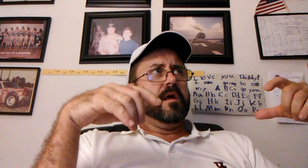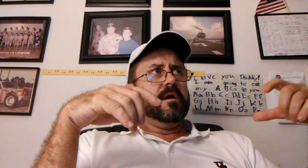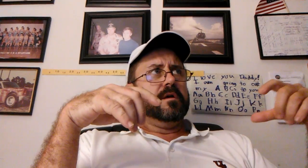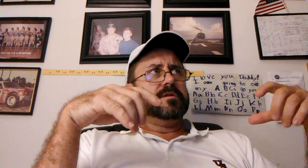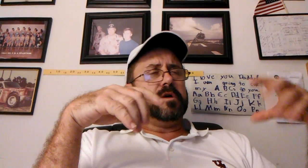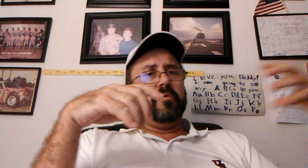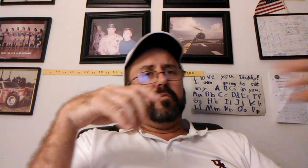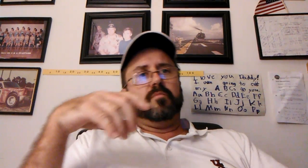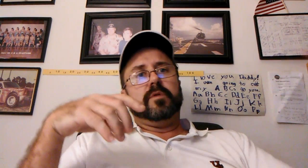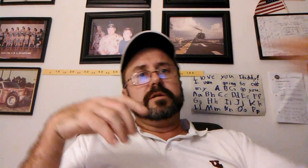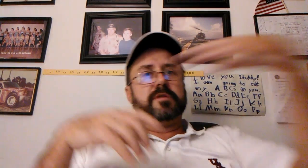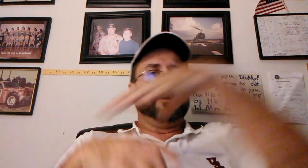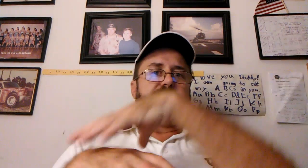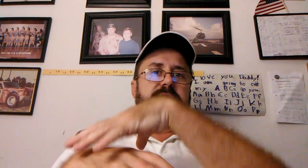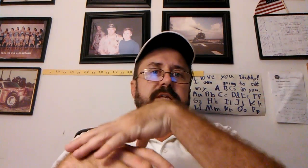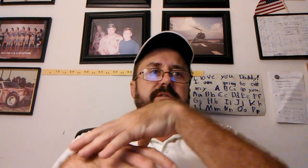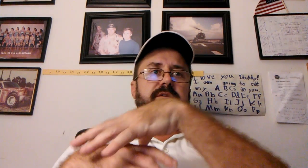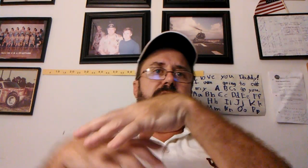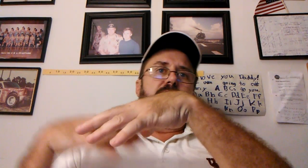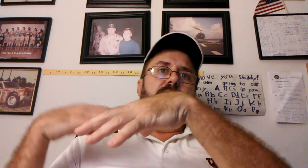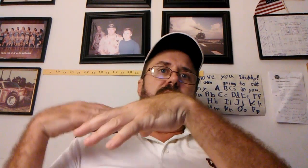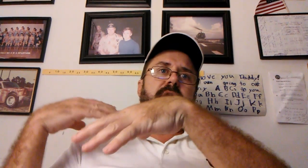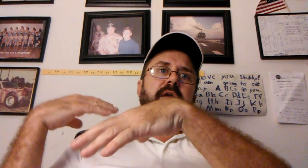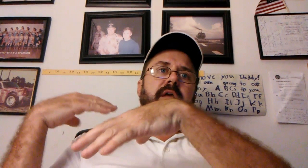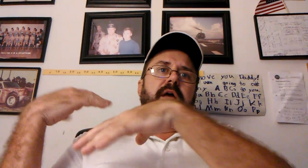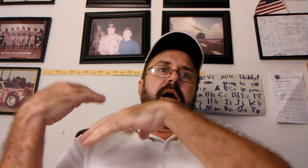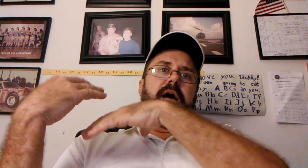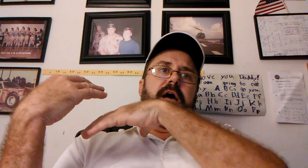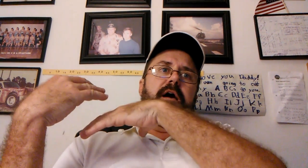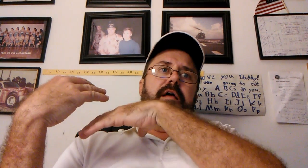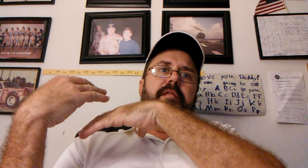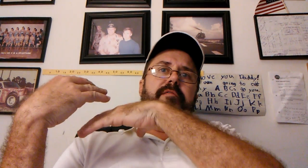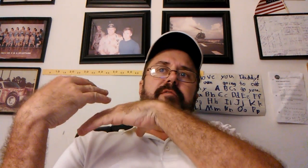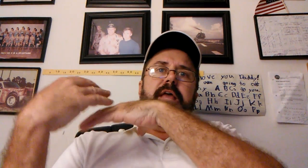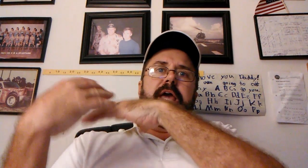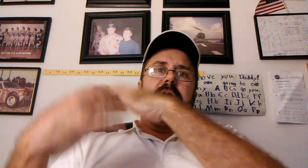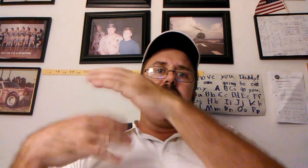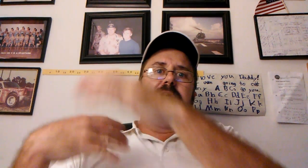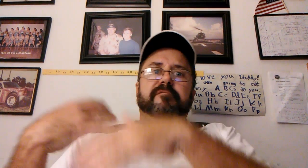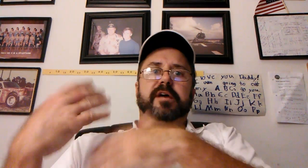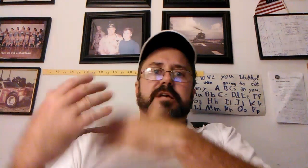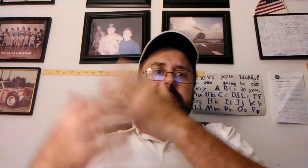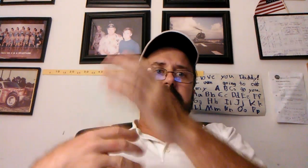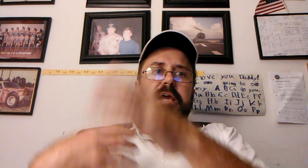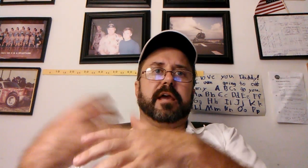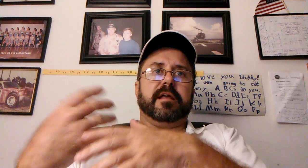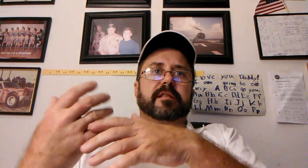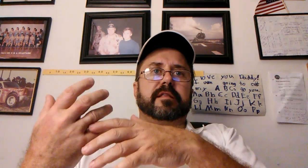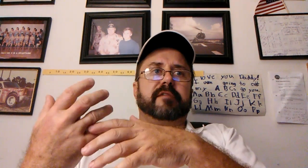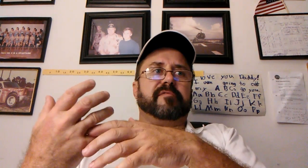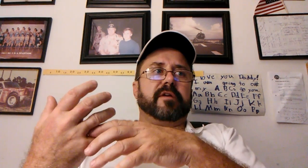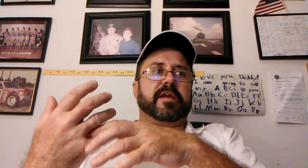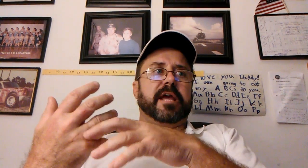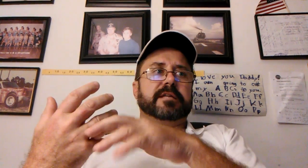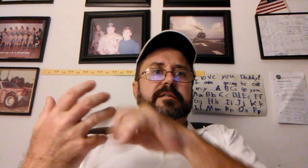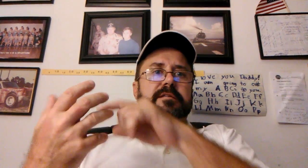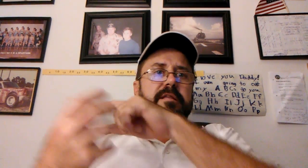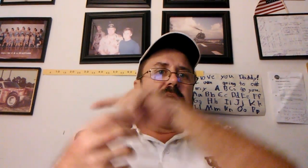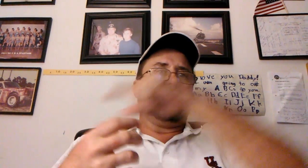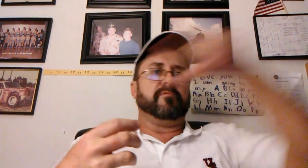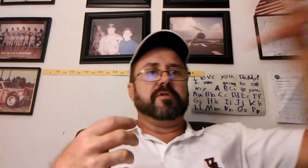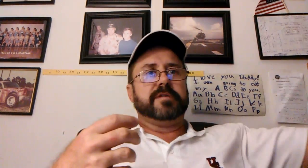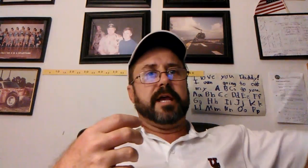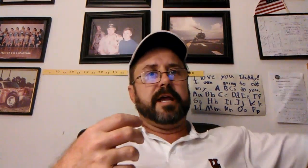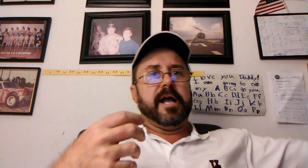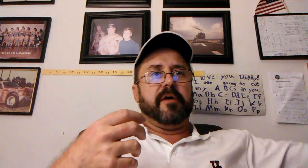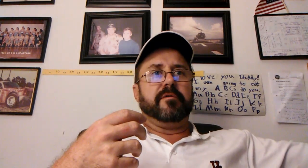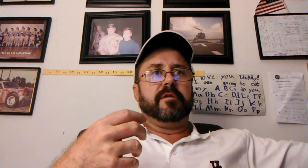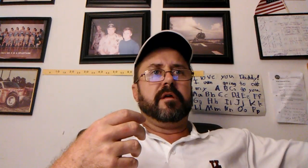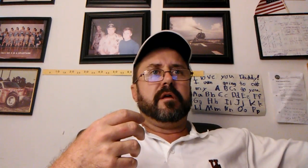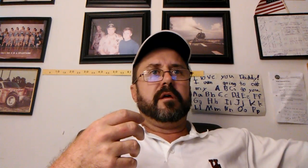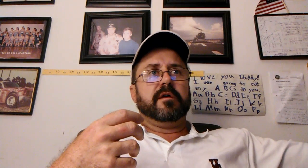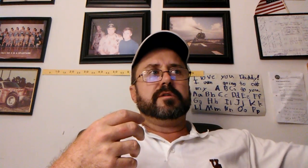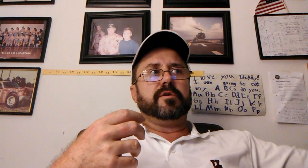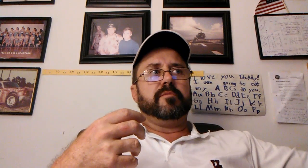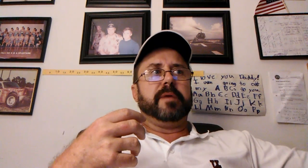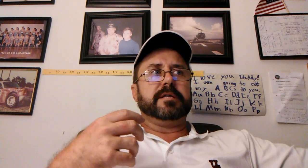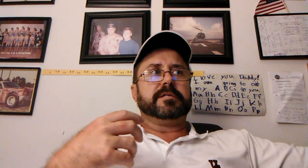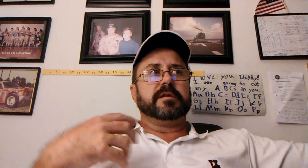So once the officer gets on there, they investigate different cases and they rotate out. So basically,